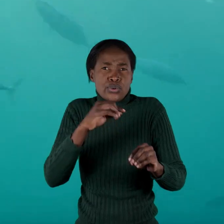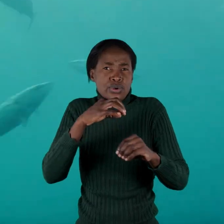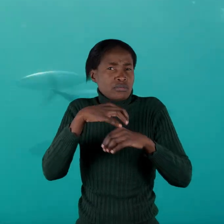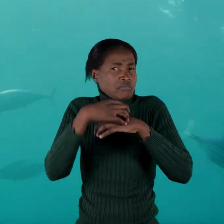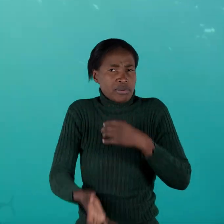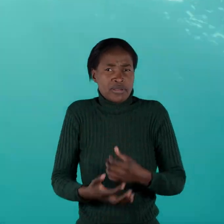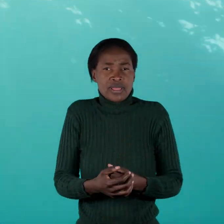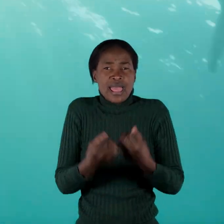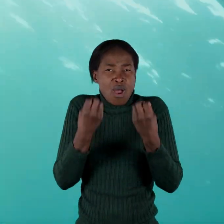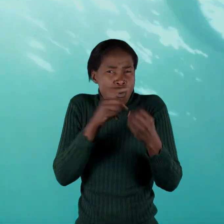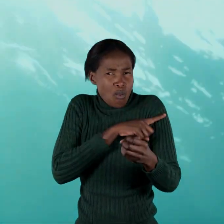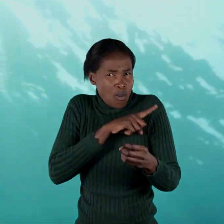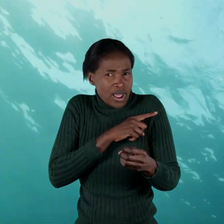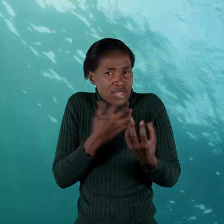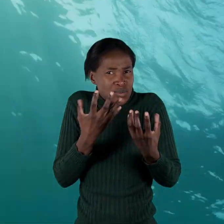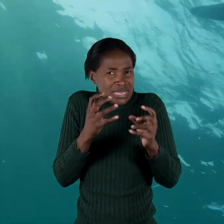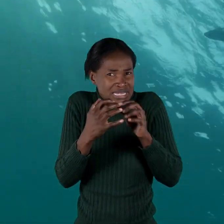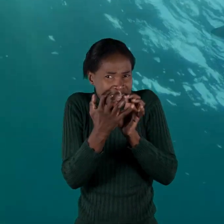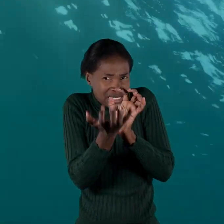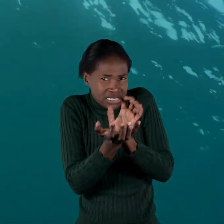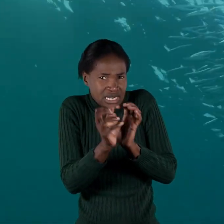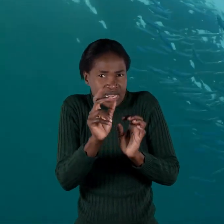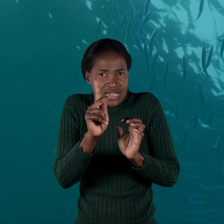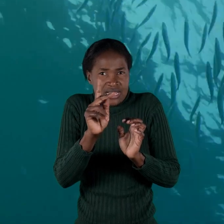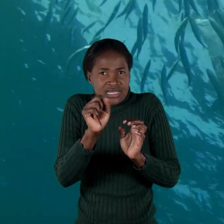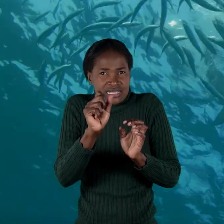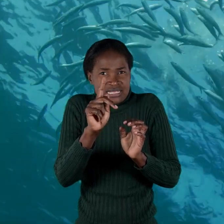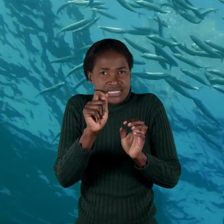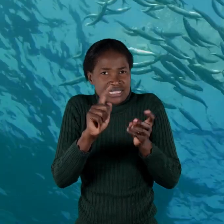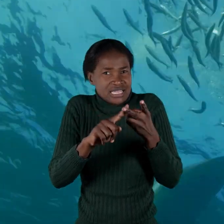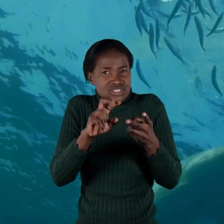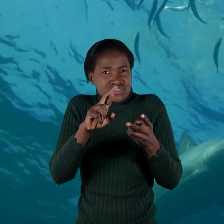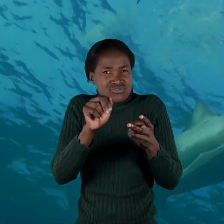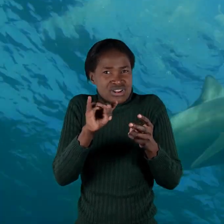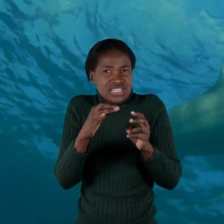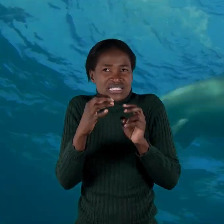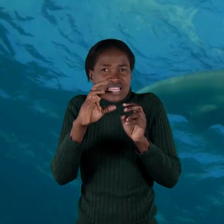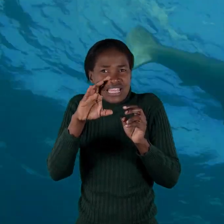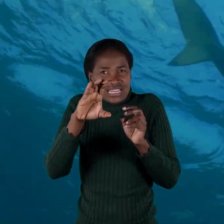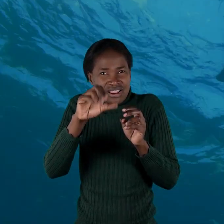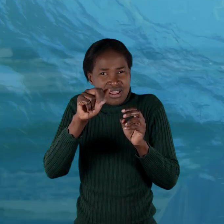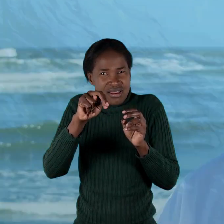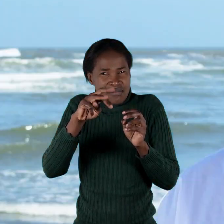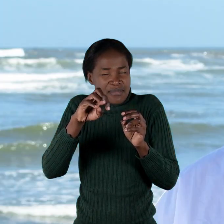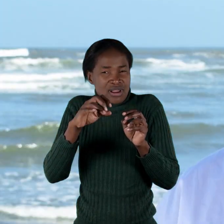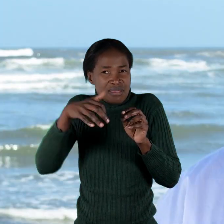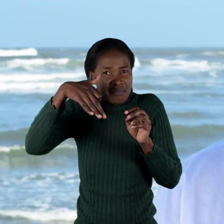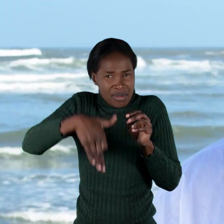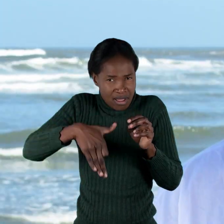There are many reasons why we need sharks, skates, rays and chimeras in Namibian seas. Apex predators